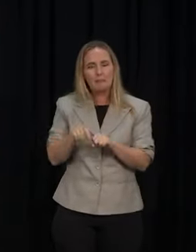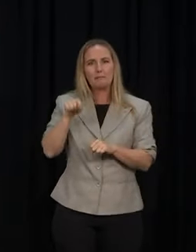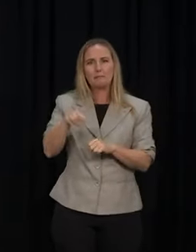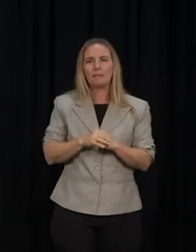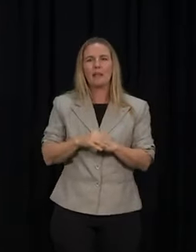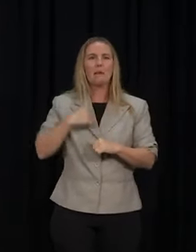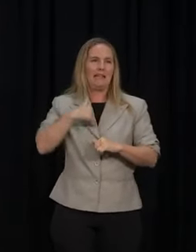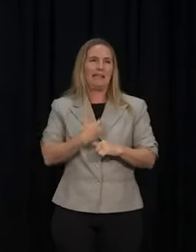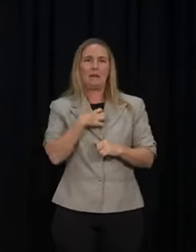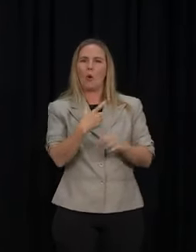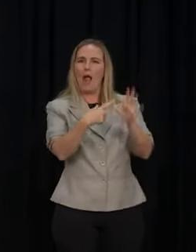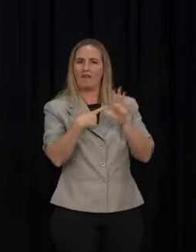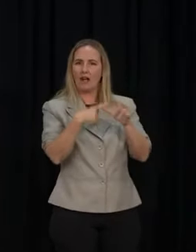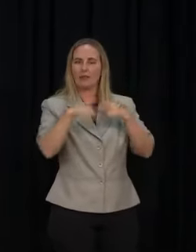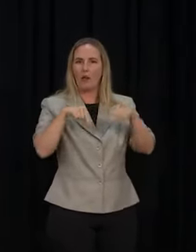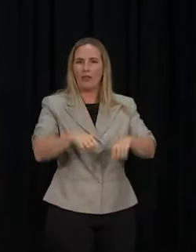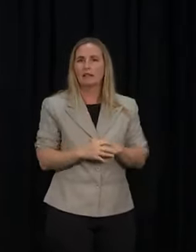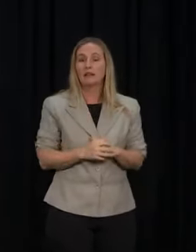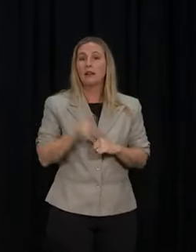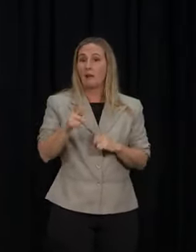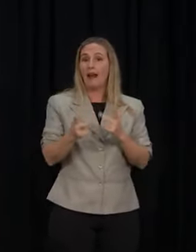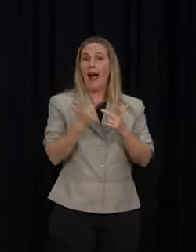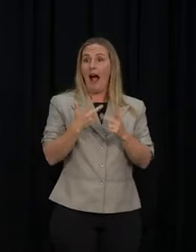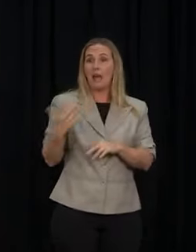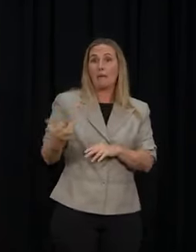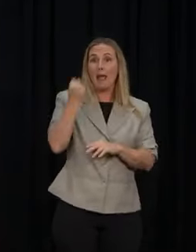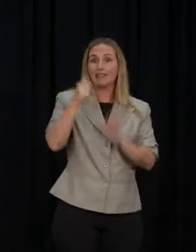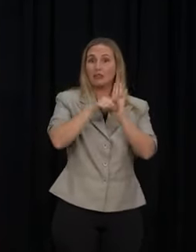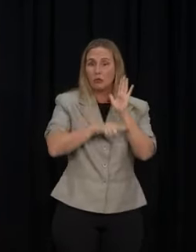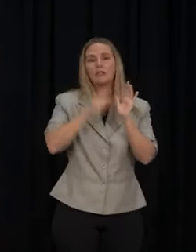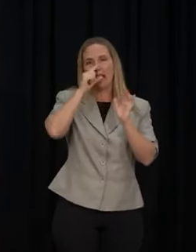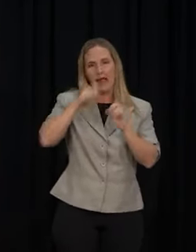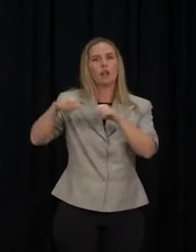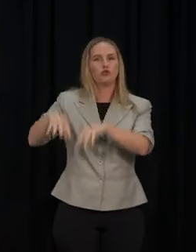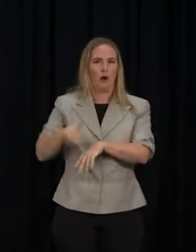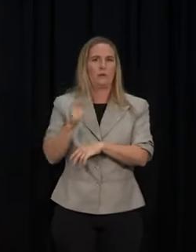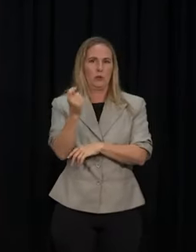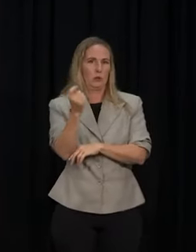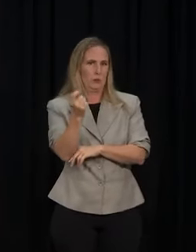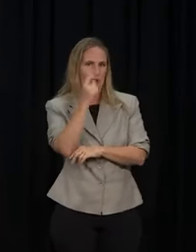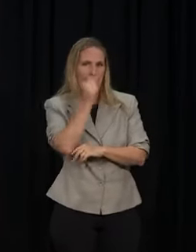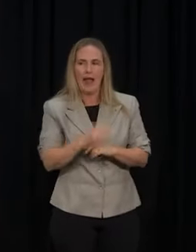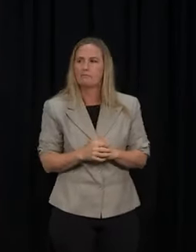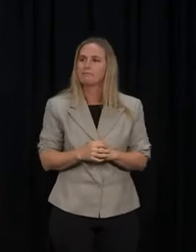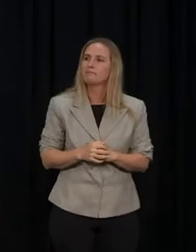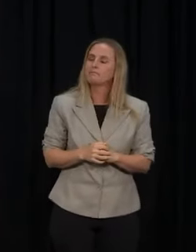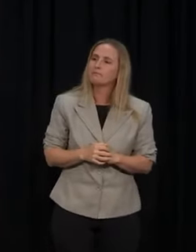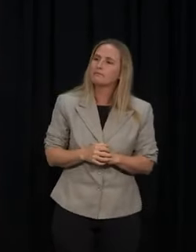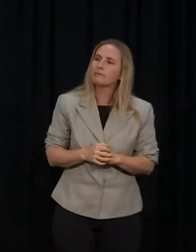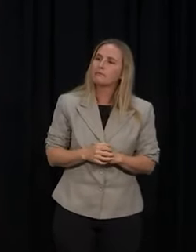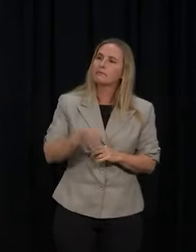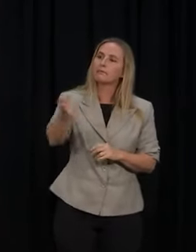But there are other mandates that I believe, yes, we will be in a position to remove at that time. What would be so wrong in you now